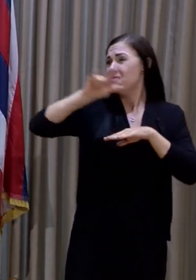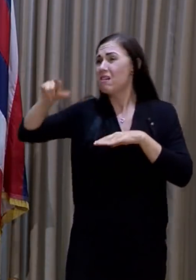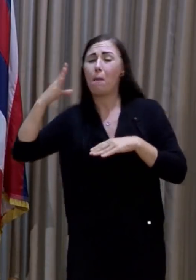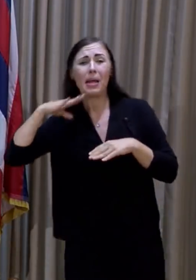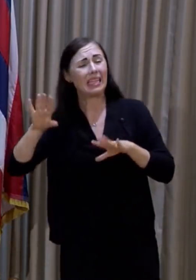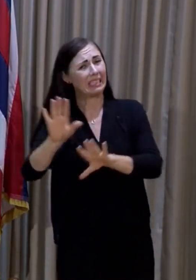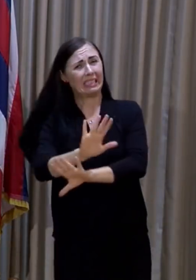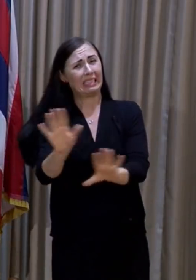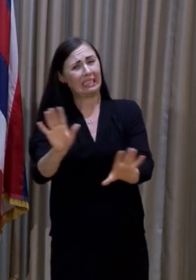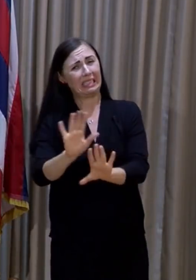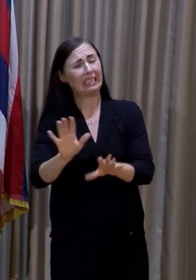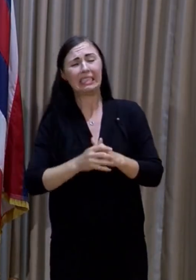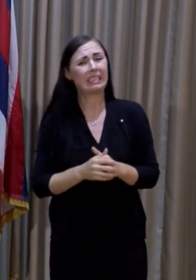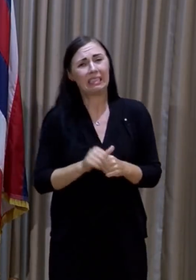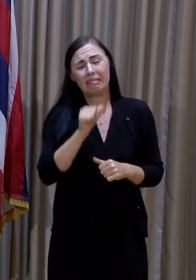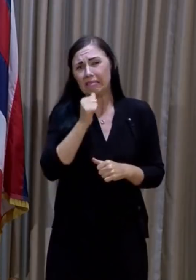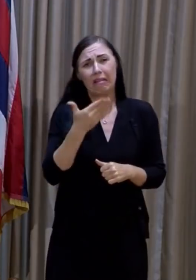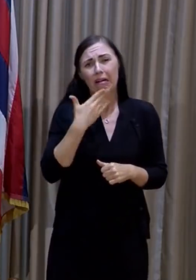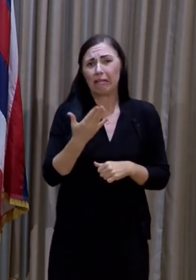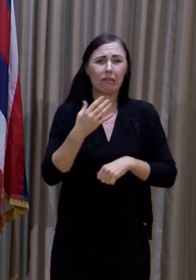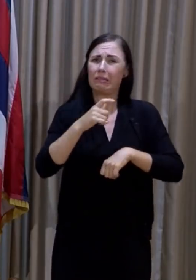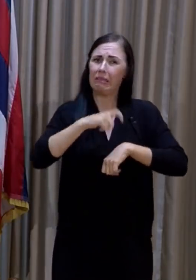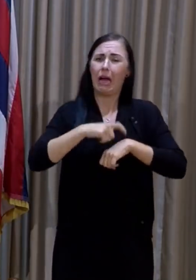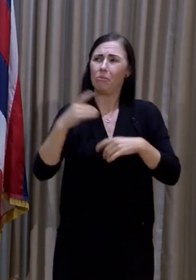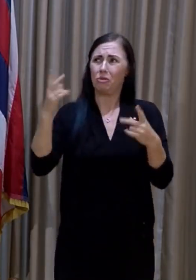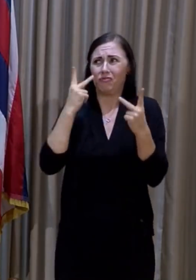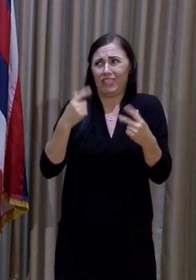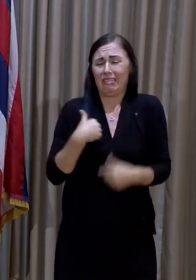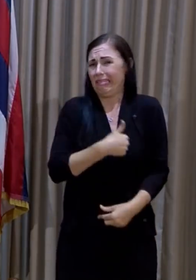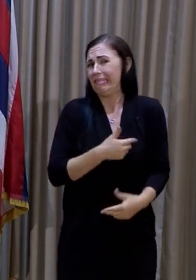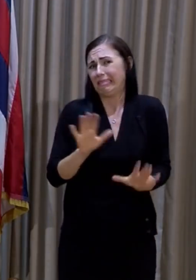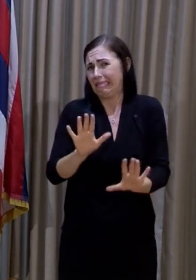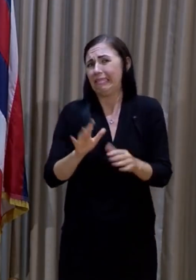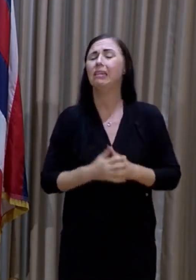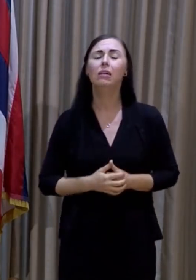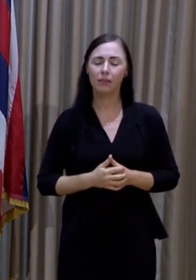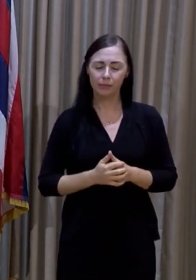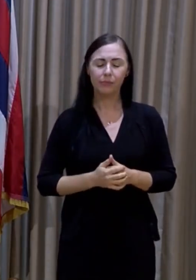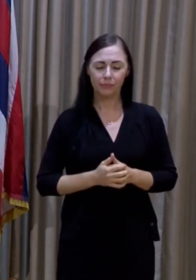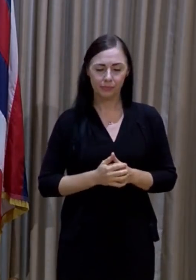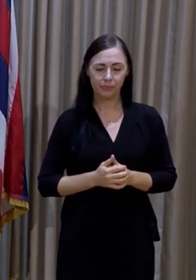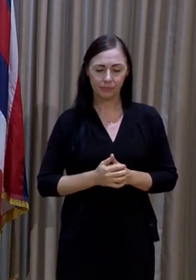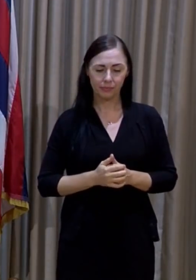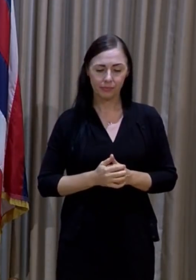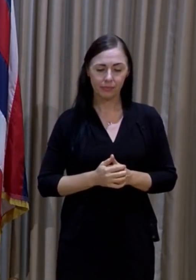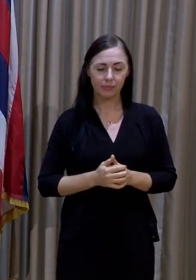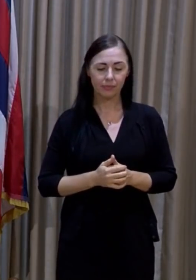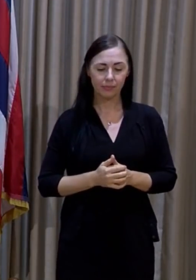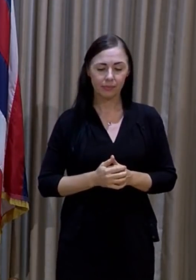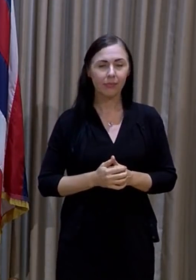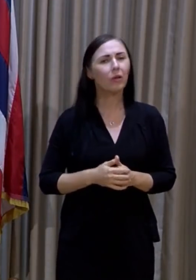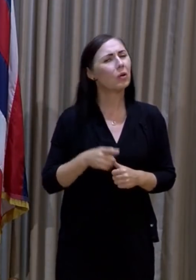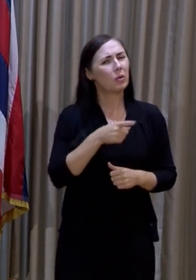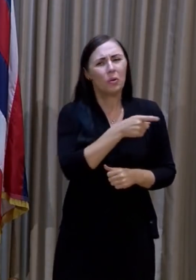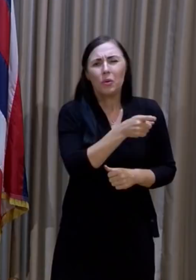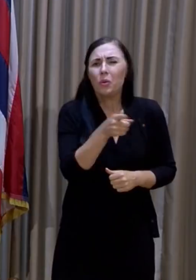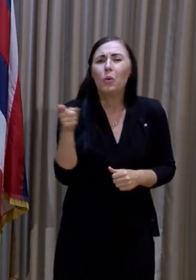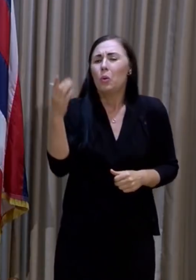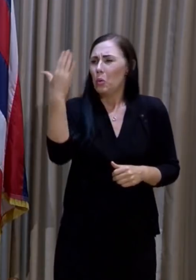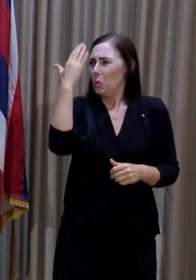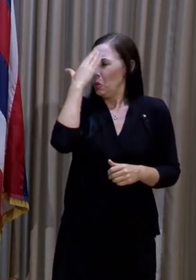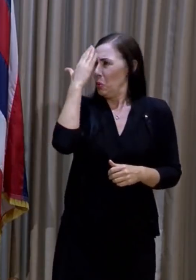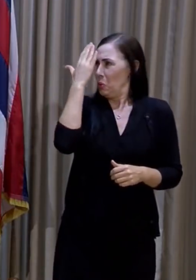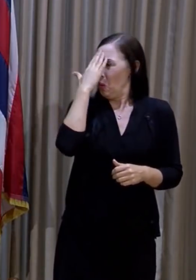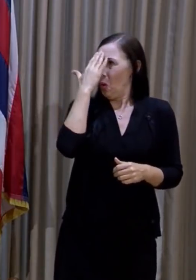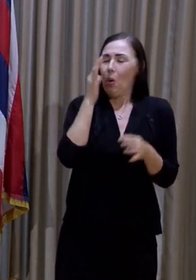not a good time to travel to the islands. We all know the actions that's necessary to